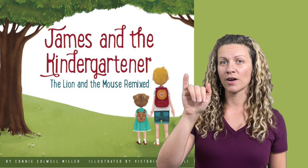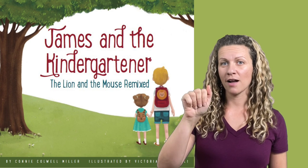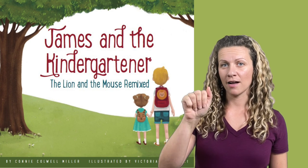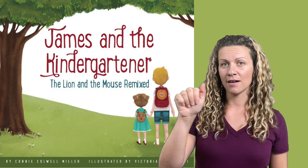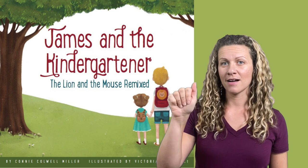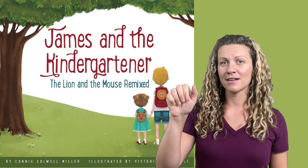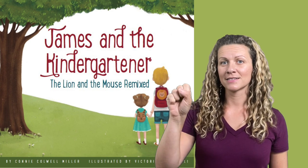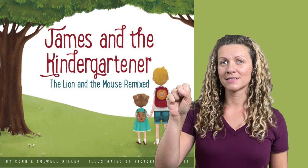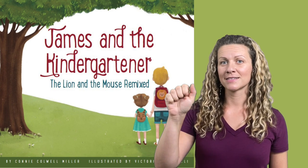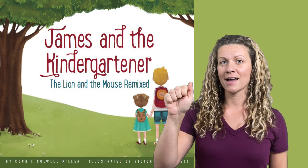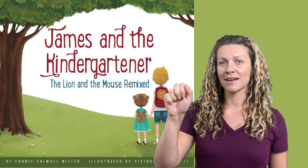Asanaly.